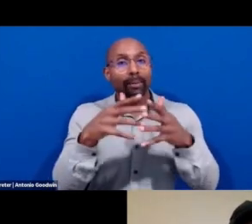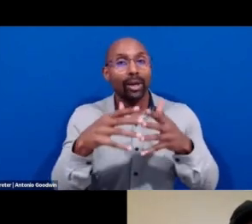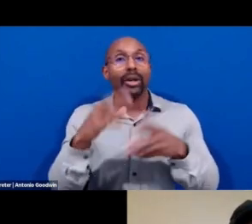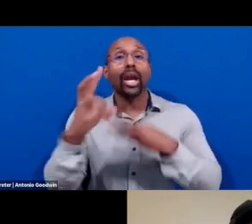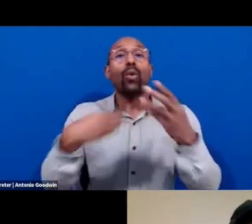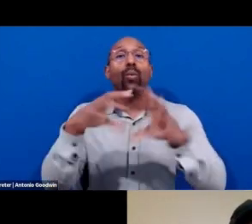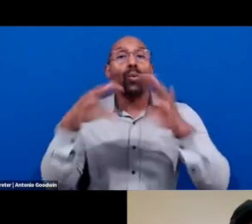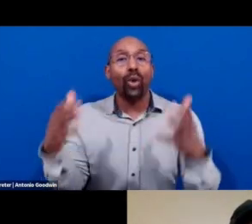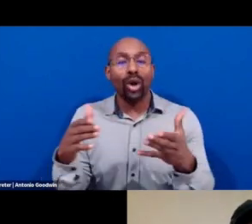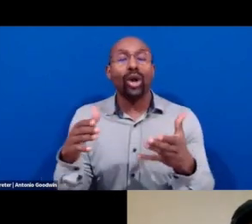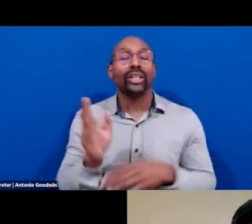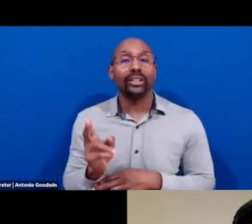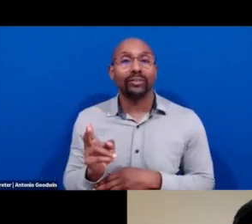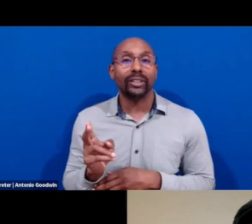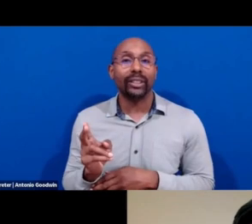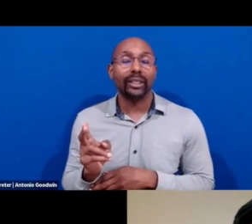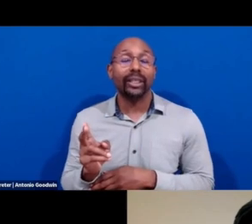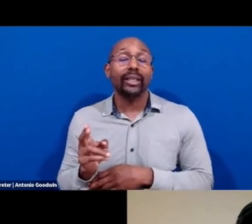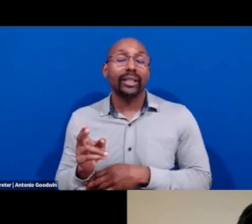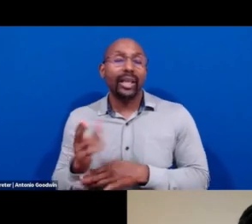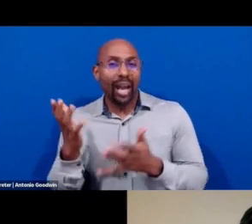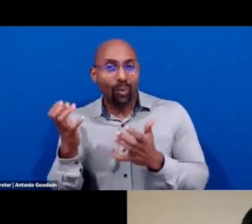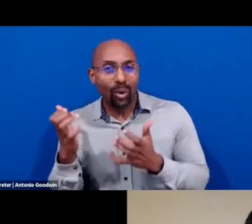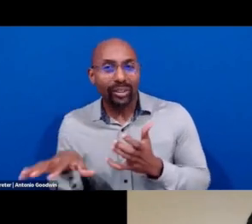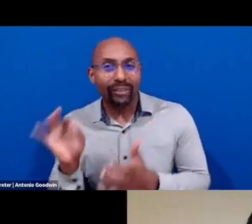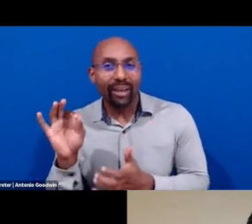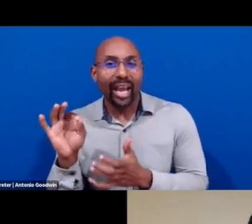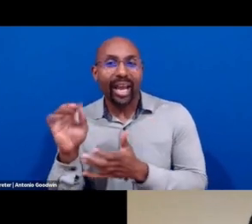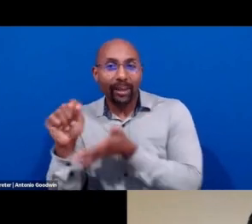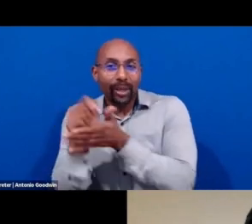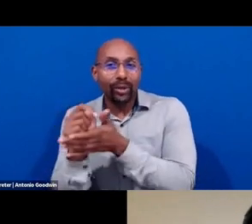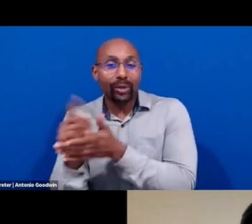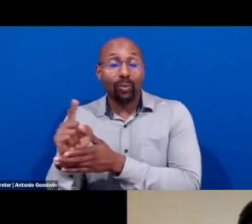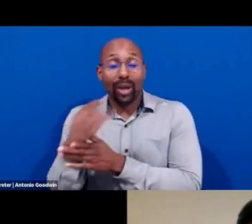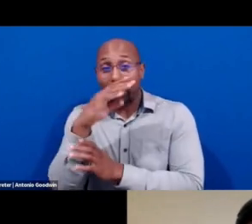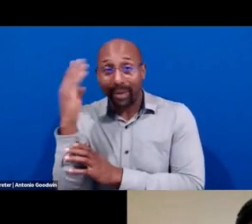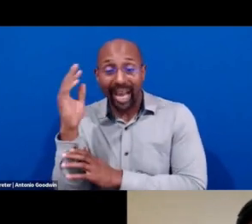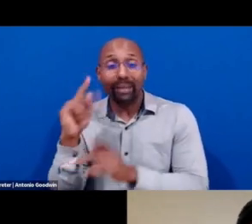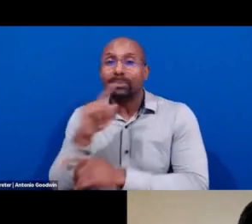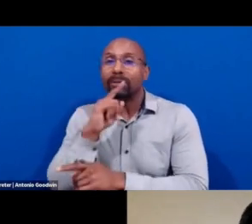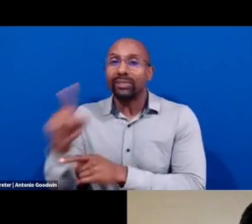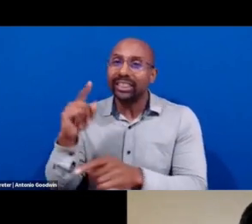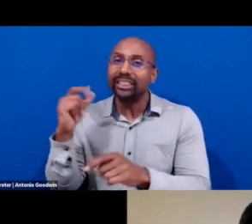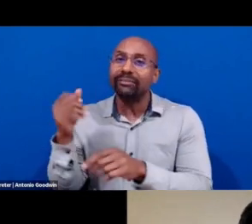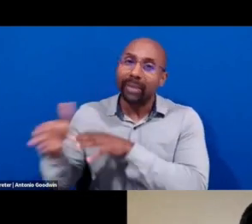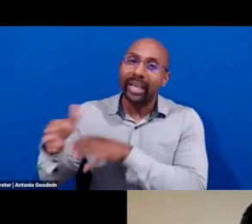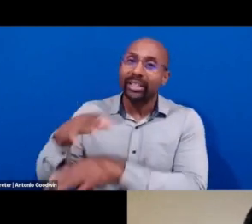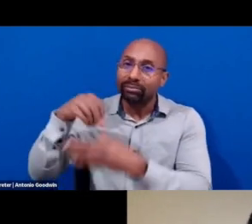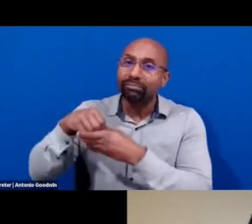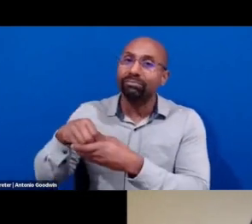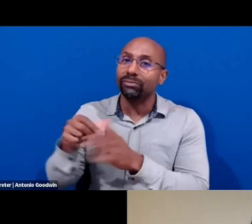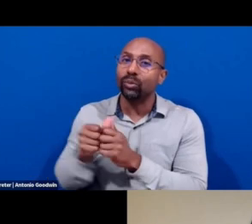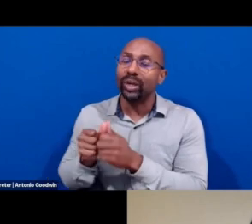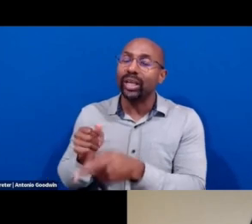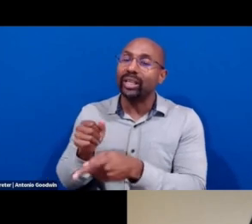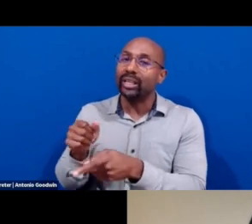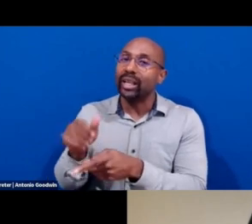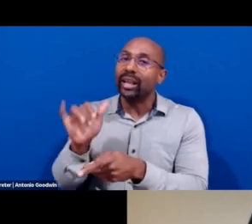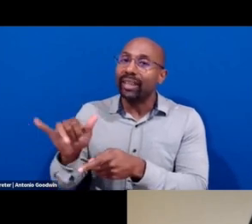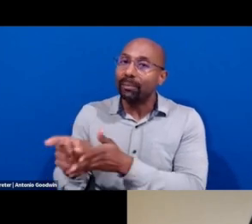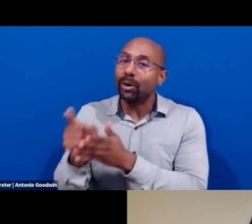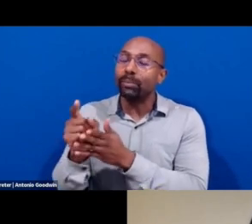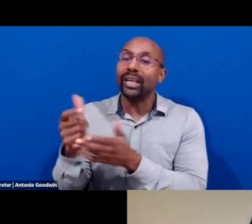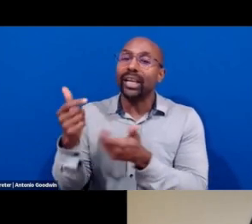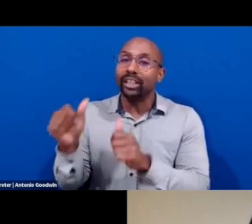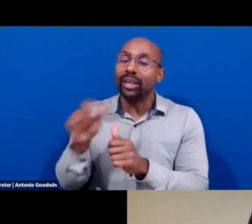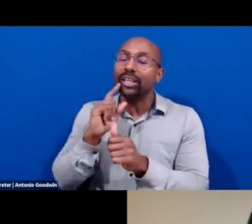periods of history that, um, you know, black people were significant players and, and try to bring that to life for young